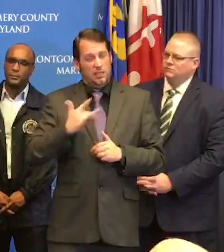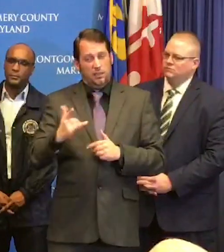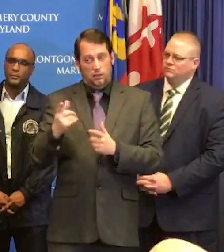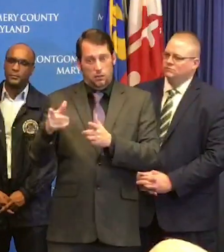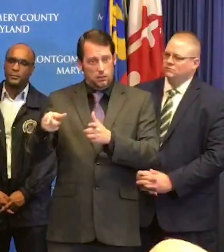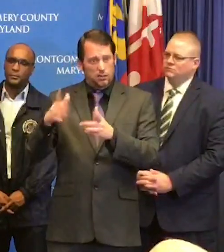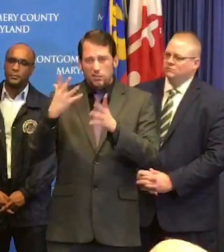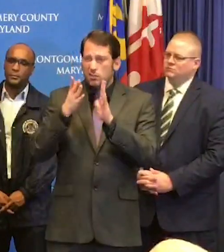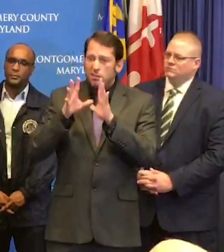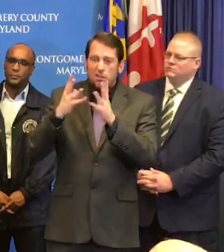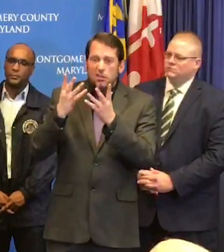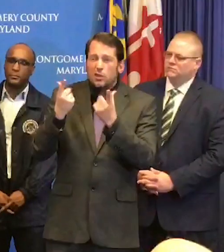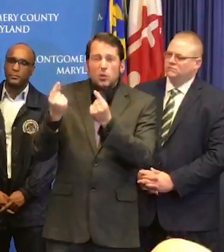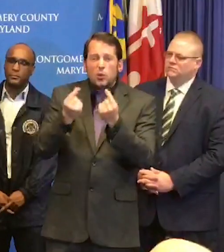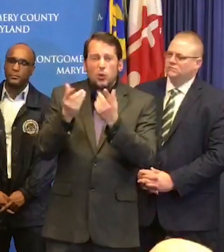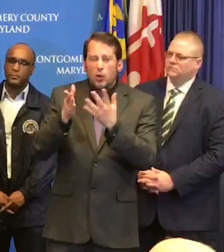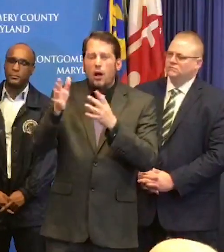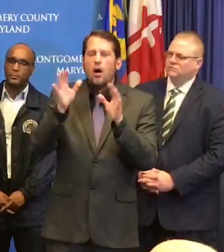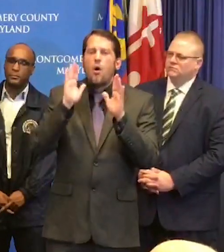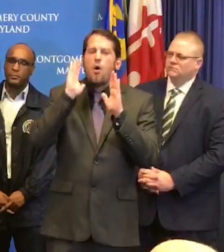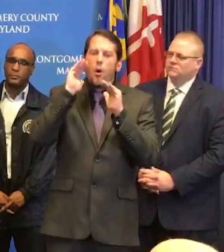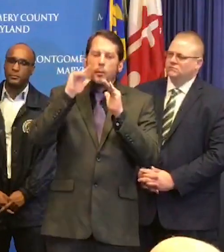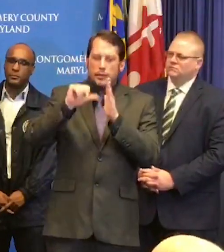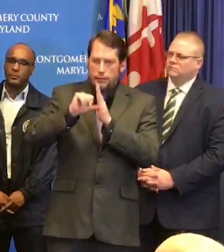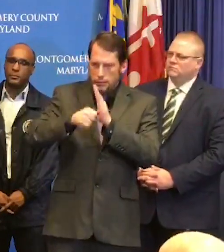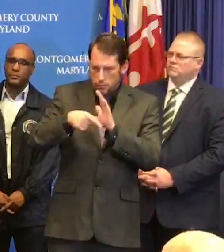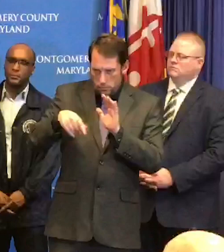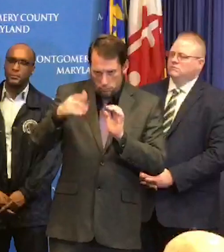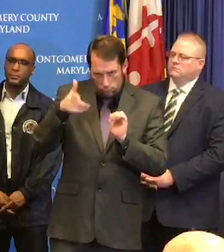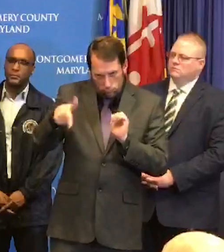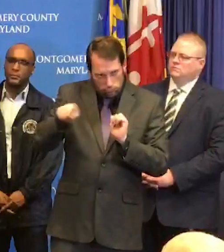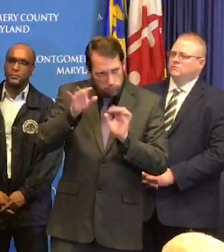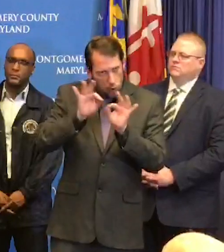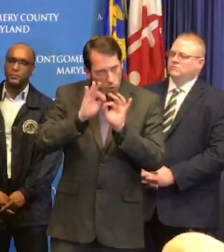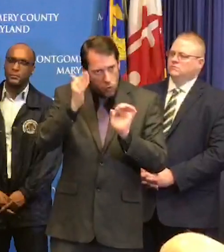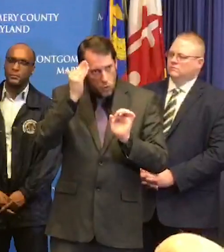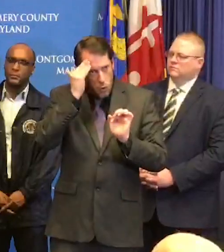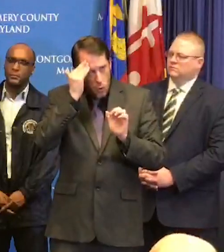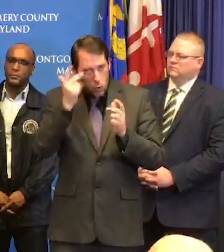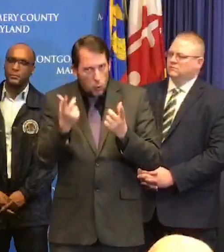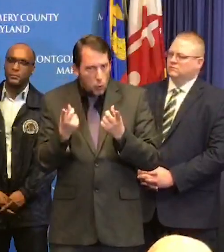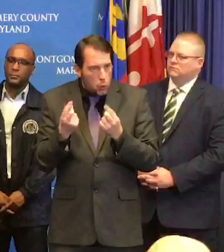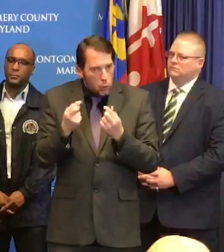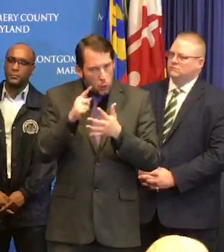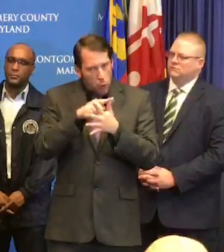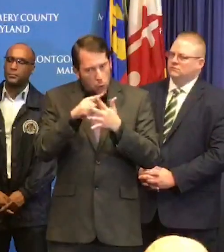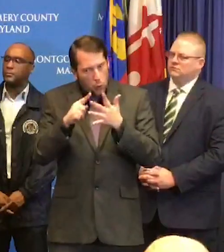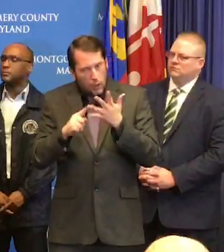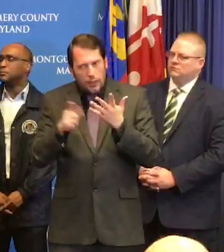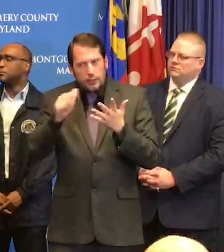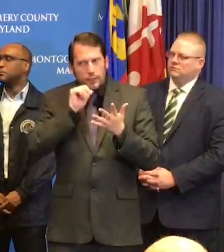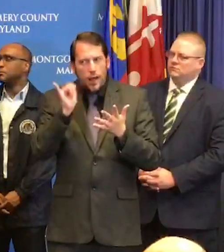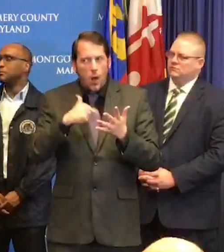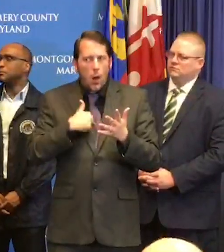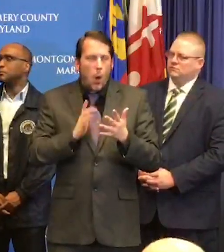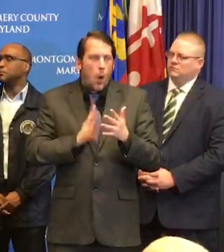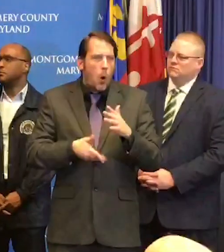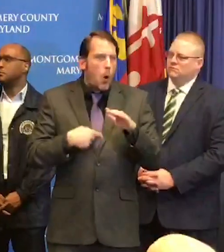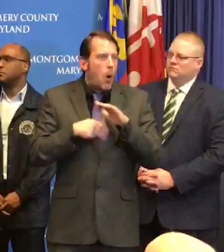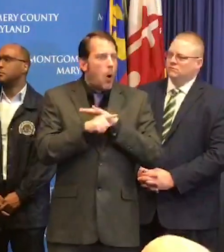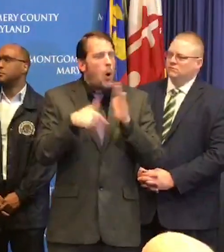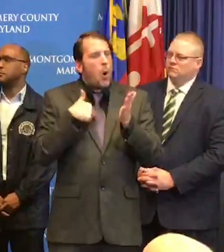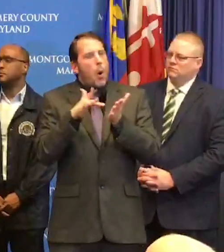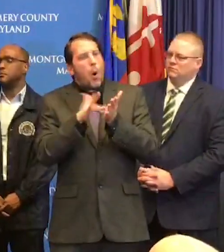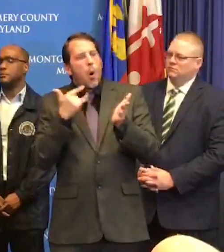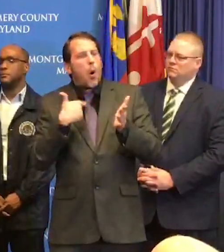of not taking this opportunity to congregate. We're trying to keep them safe. We hope their parents send that message very clearly to